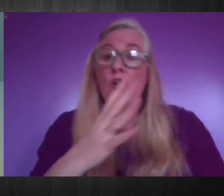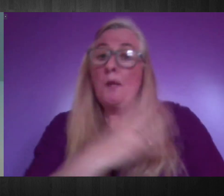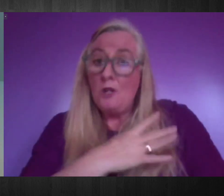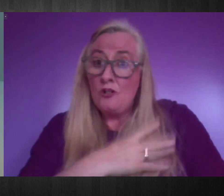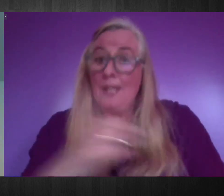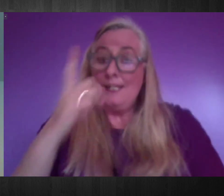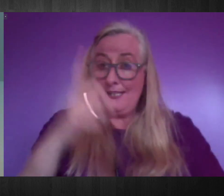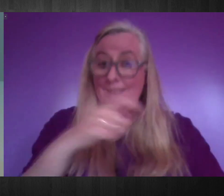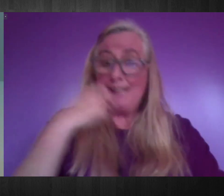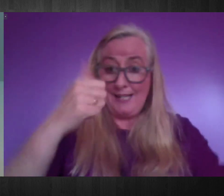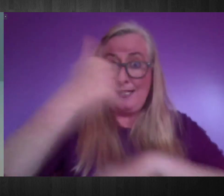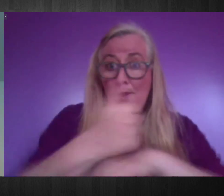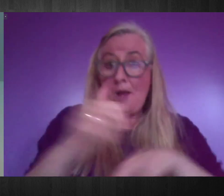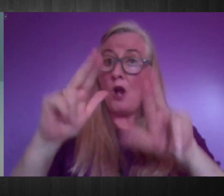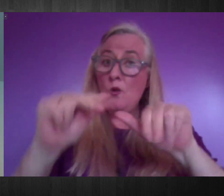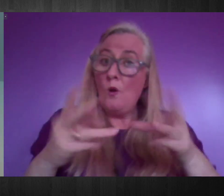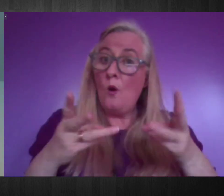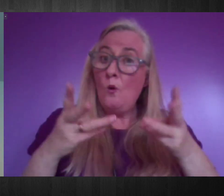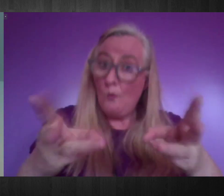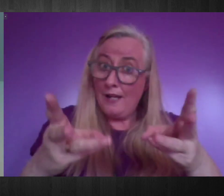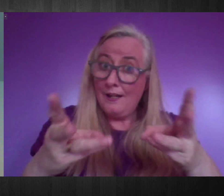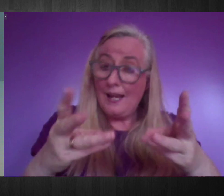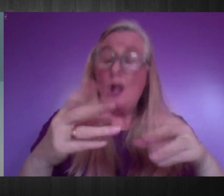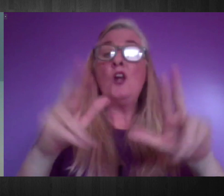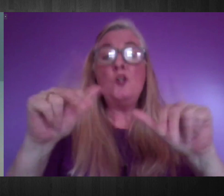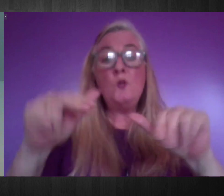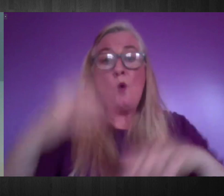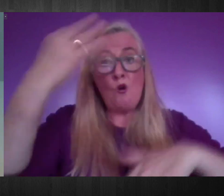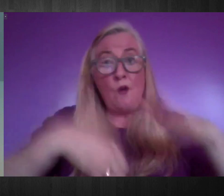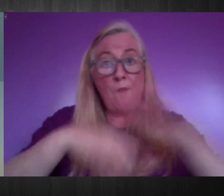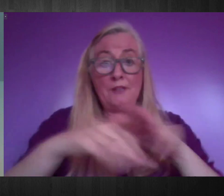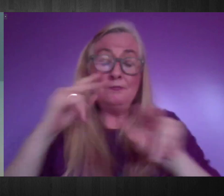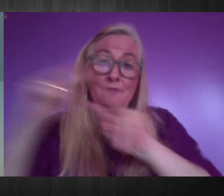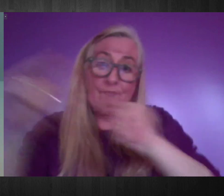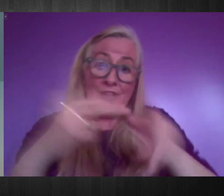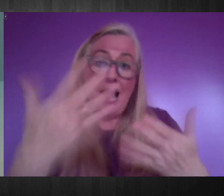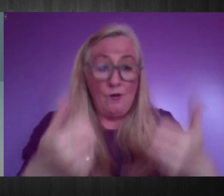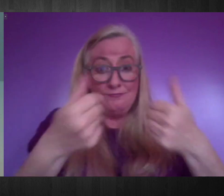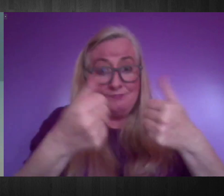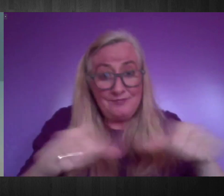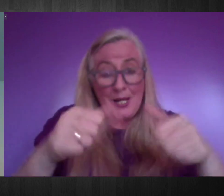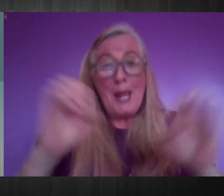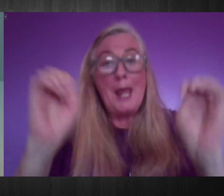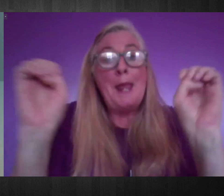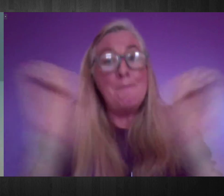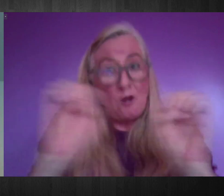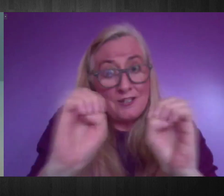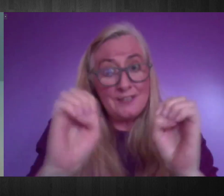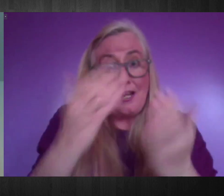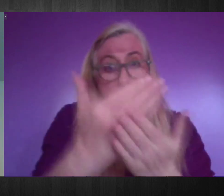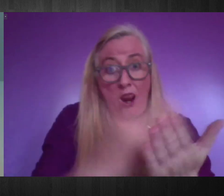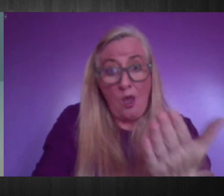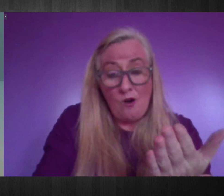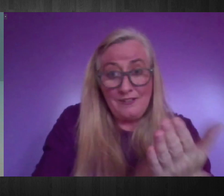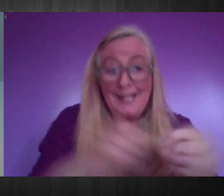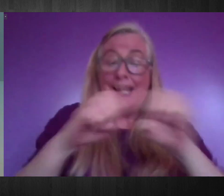of a new mechanism to provide close parliamentary oversight of the implementation of emergency legislation and the equality and human